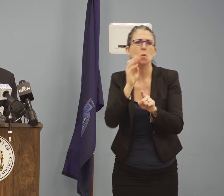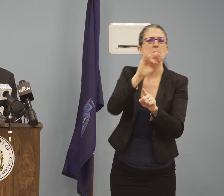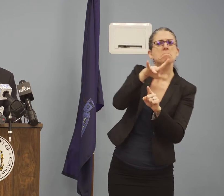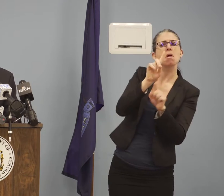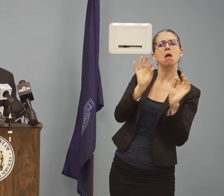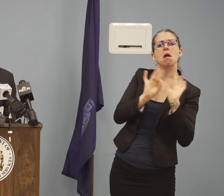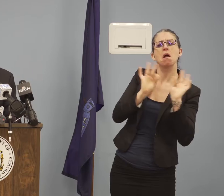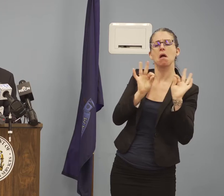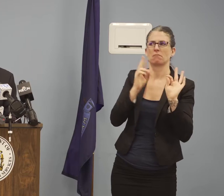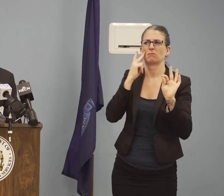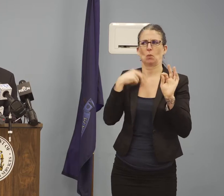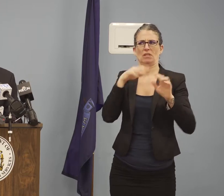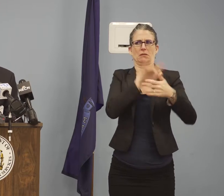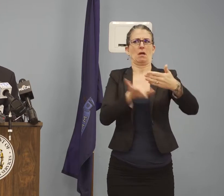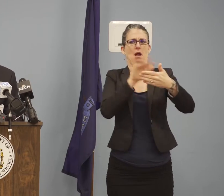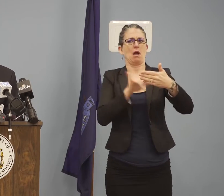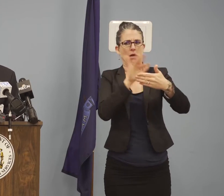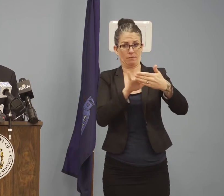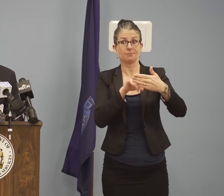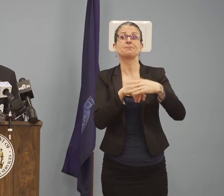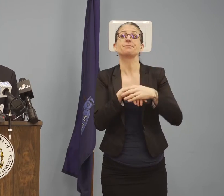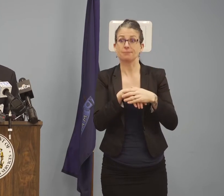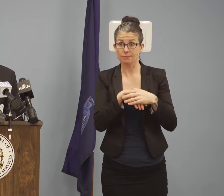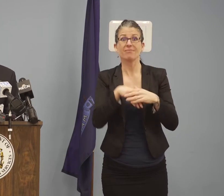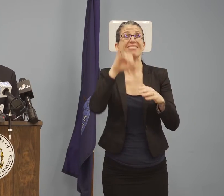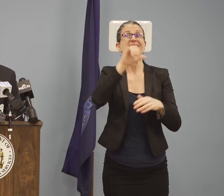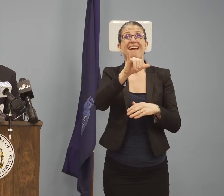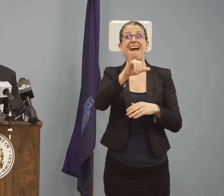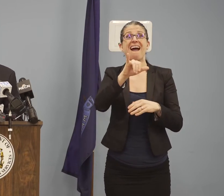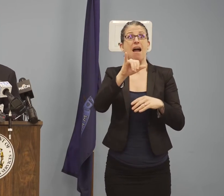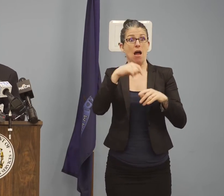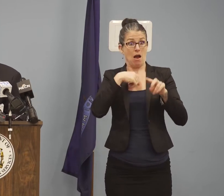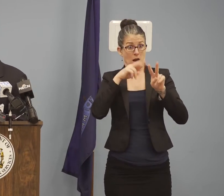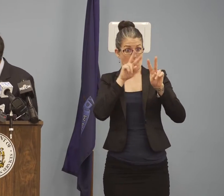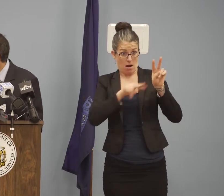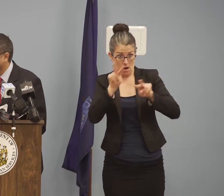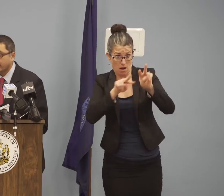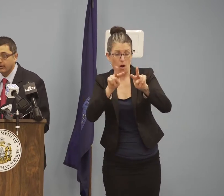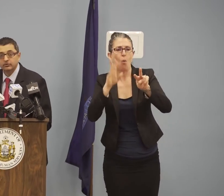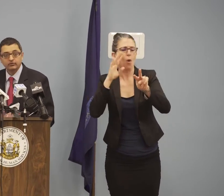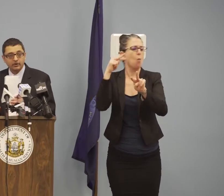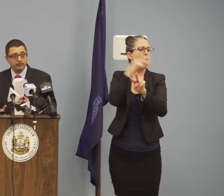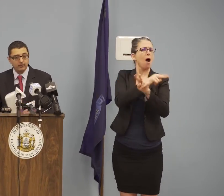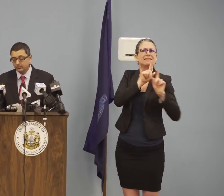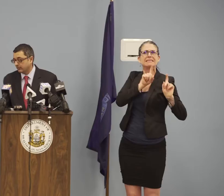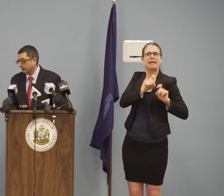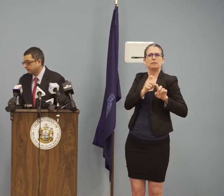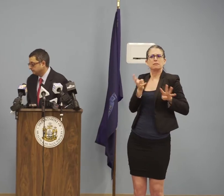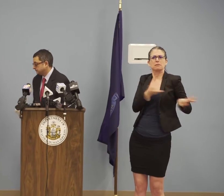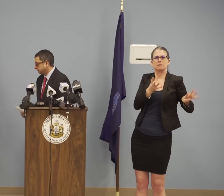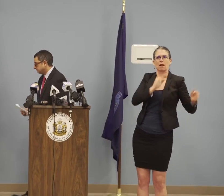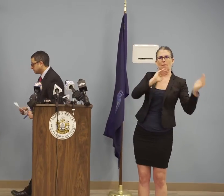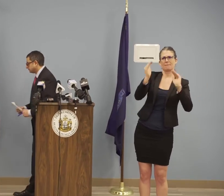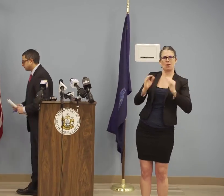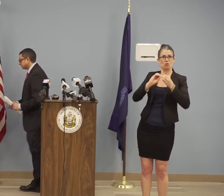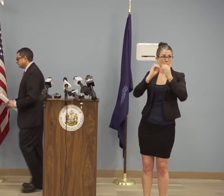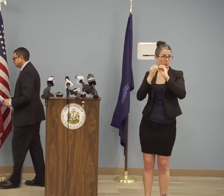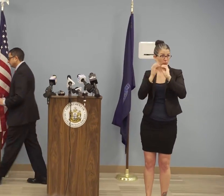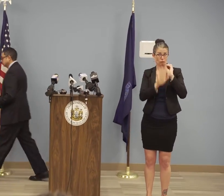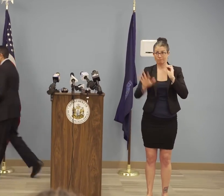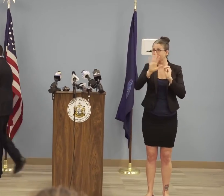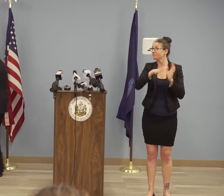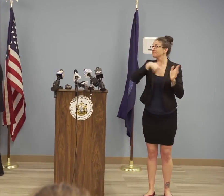need for things like testing. Much more to come on that. Governor Mills, thank you very much. Thank you very much, everyone. Governor Mills,